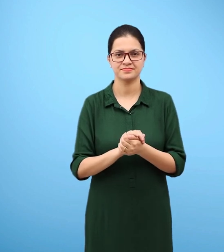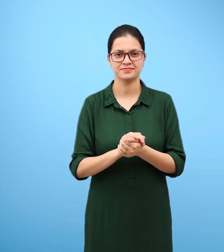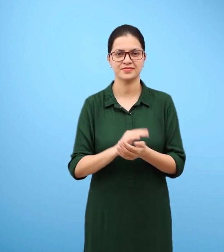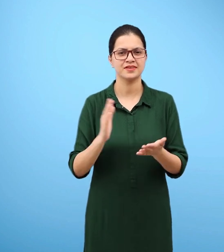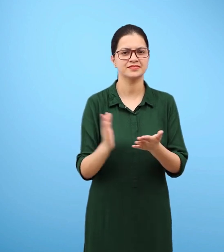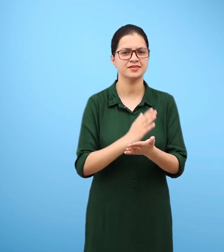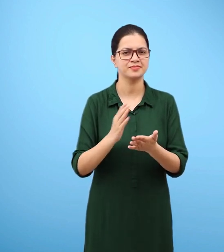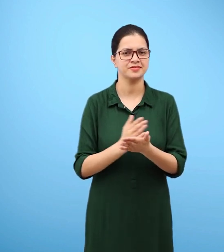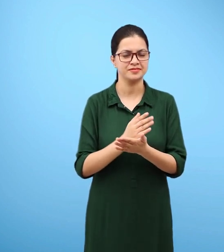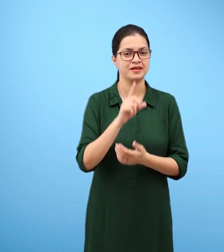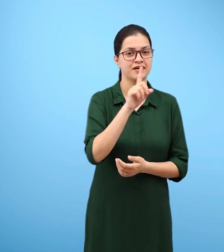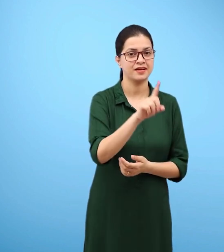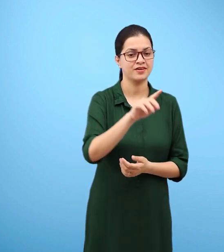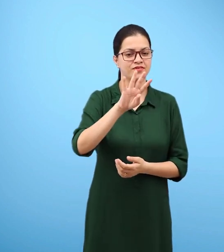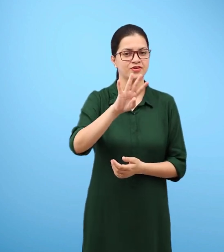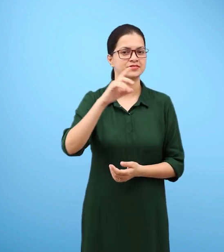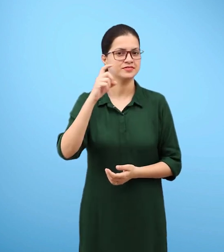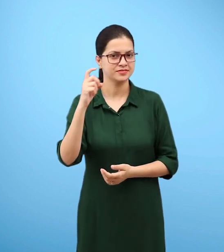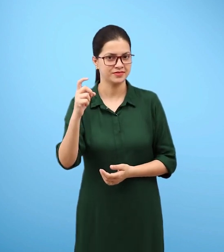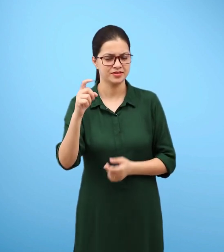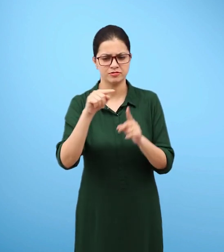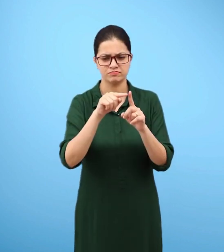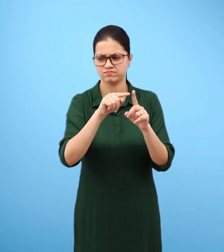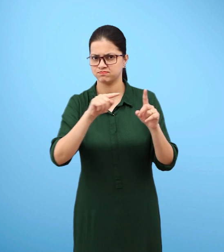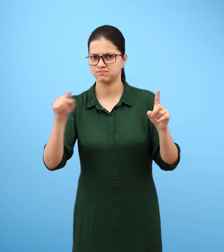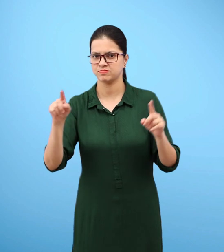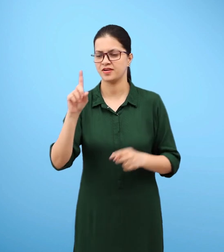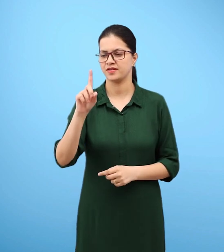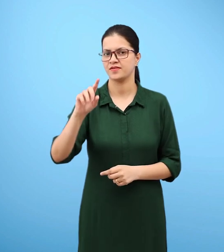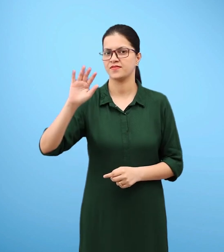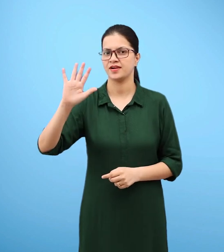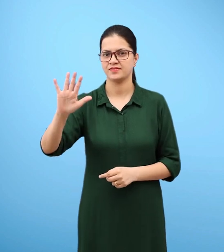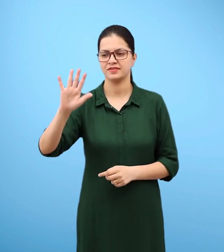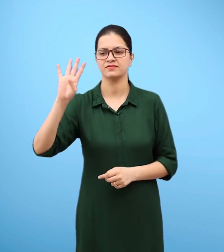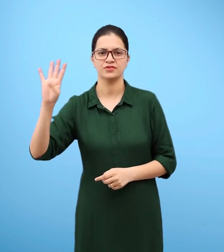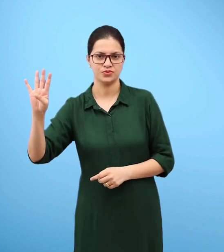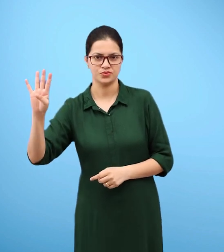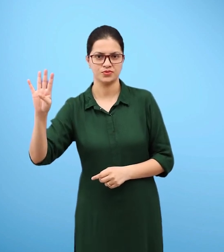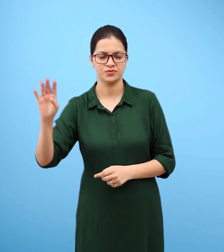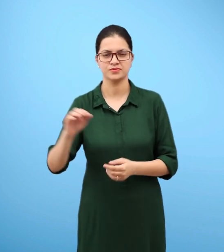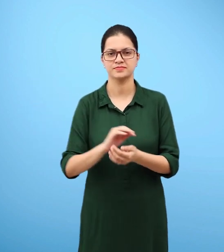From page 147 to page 154